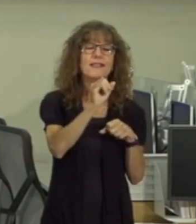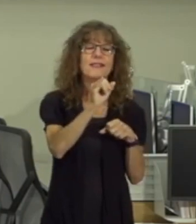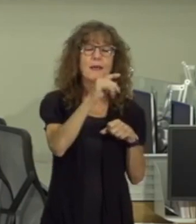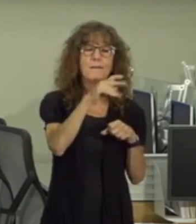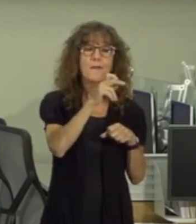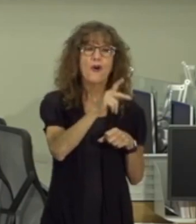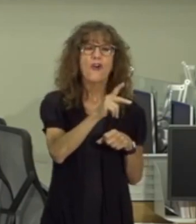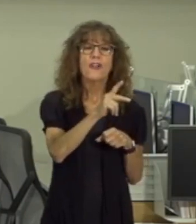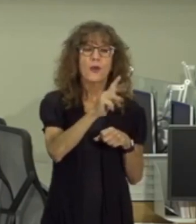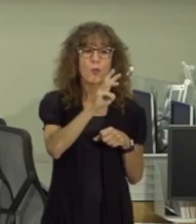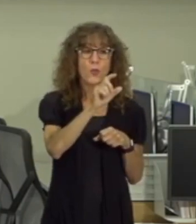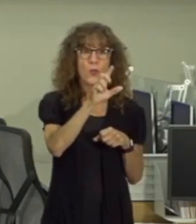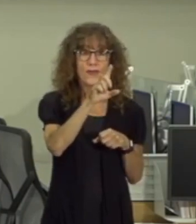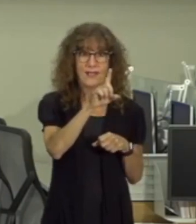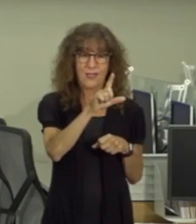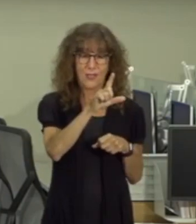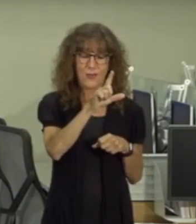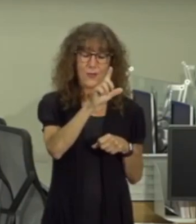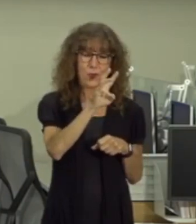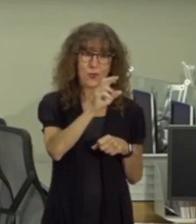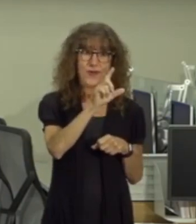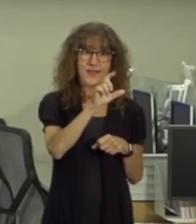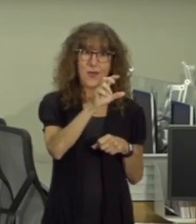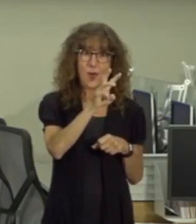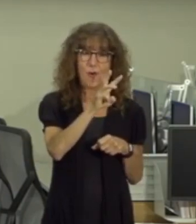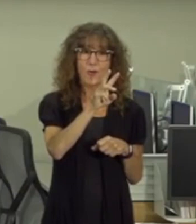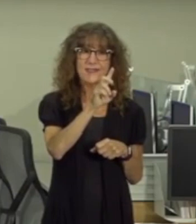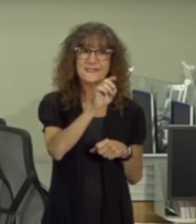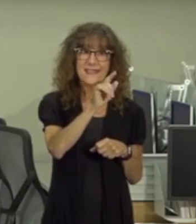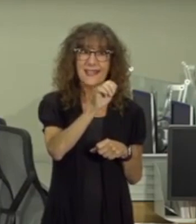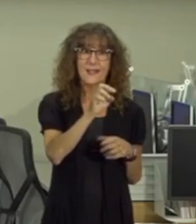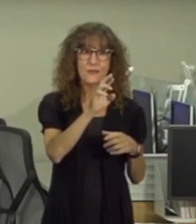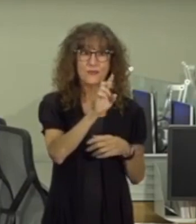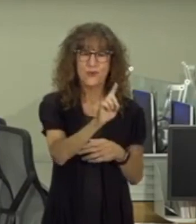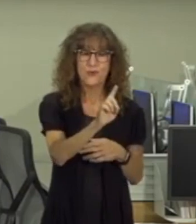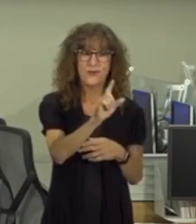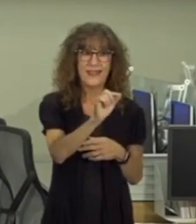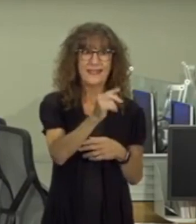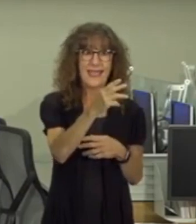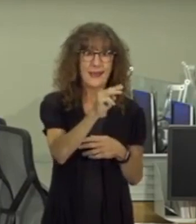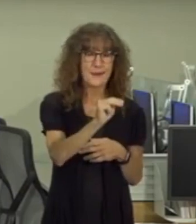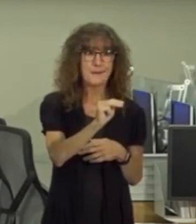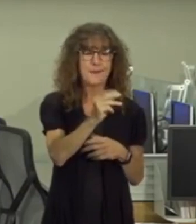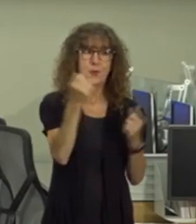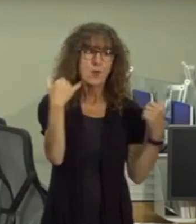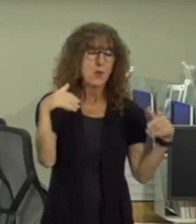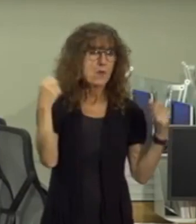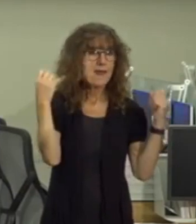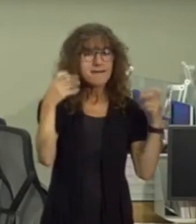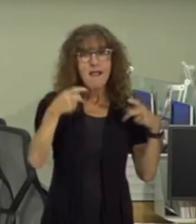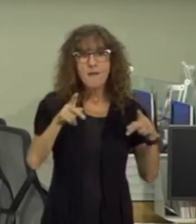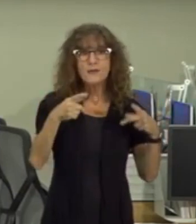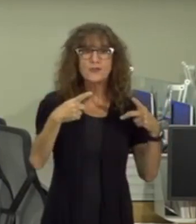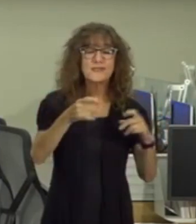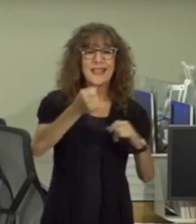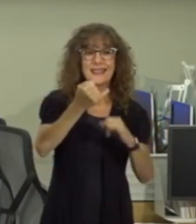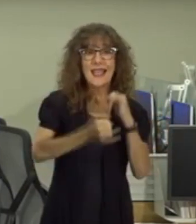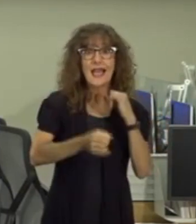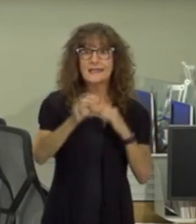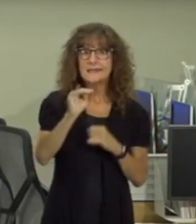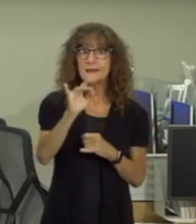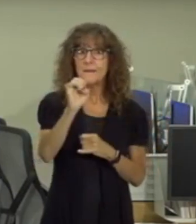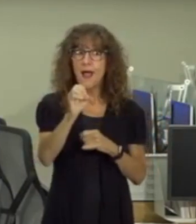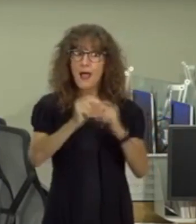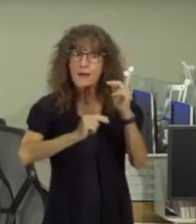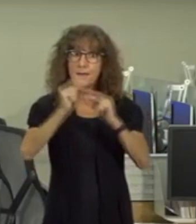road in lanham and the employment and entrepreneurship opportunities that amazon and its last mile facilities will